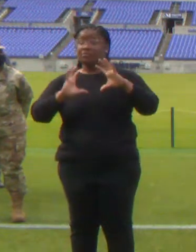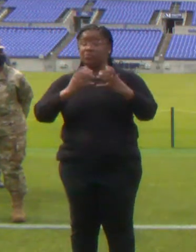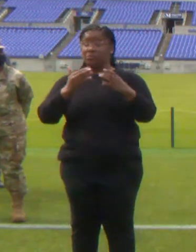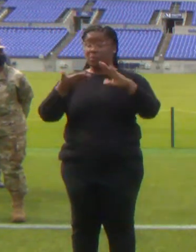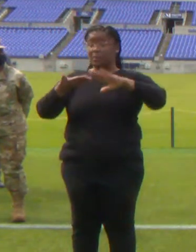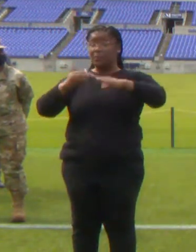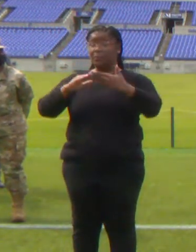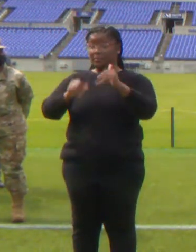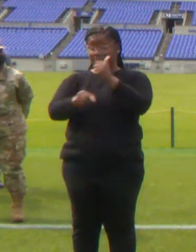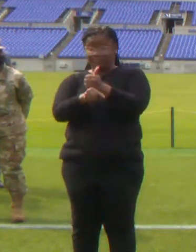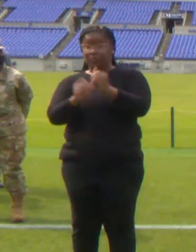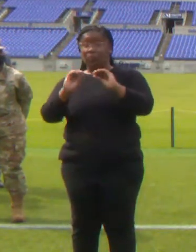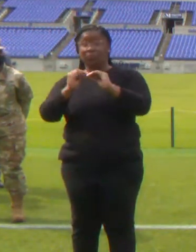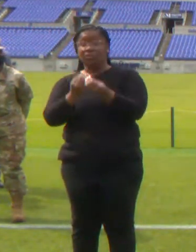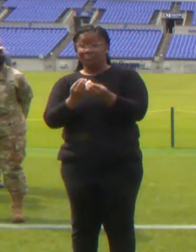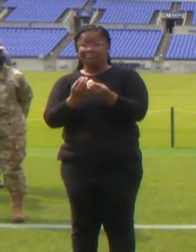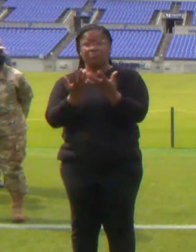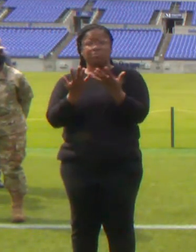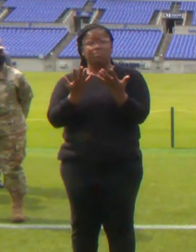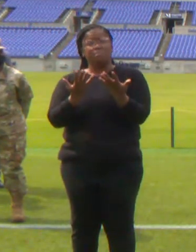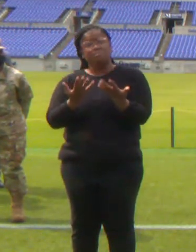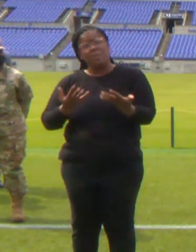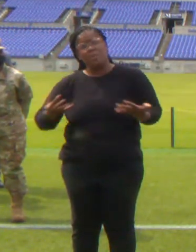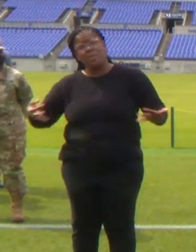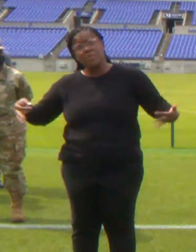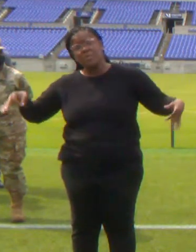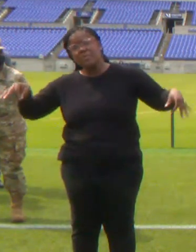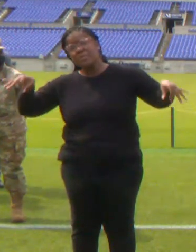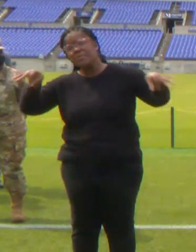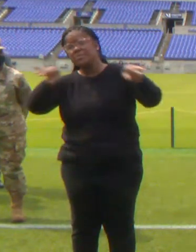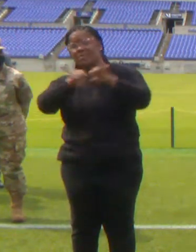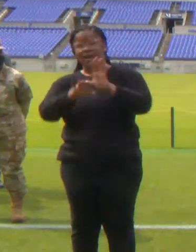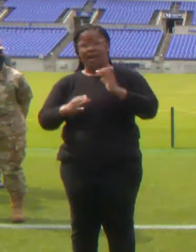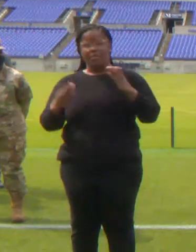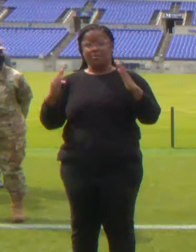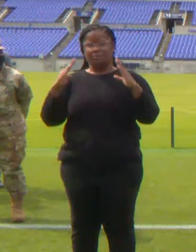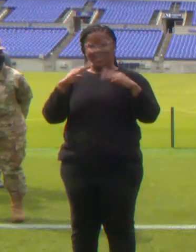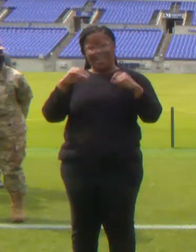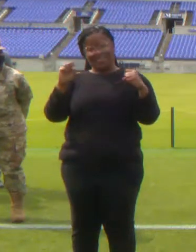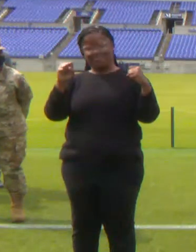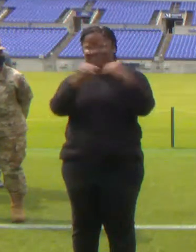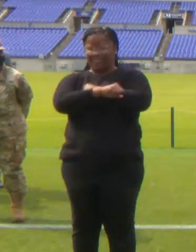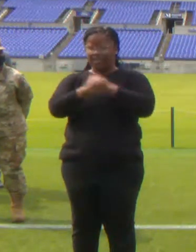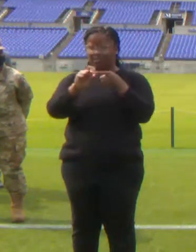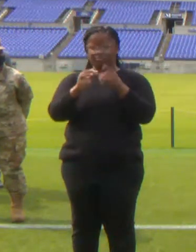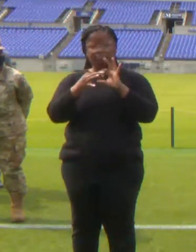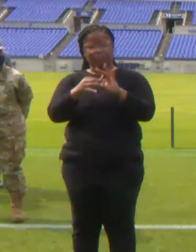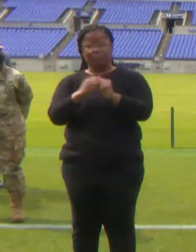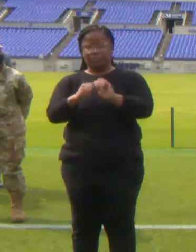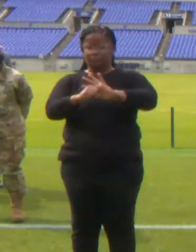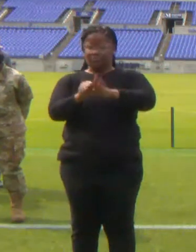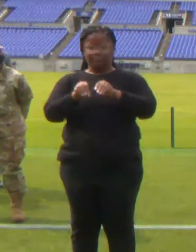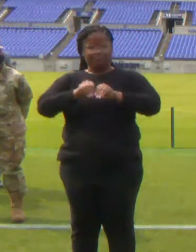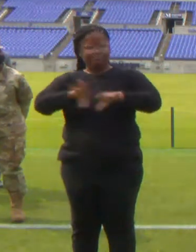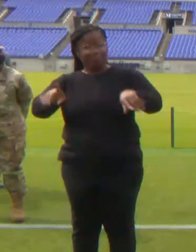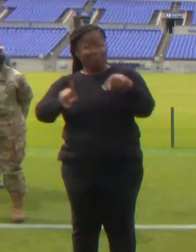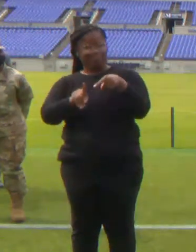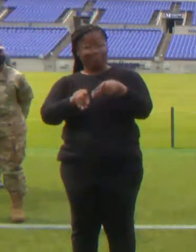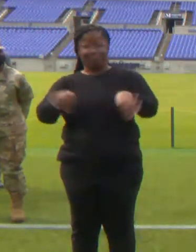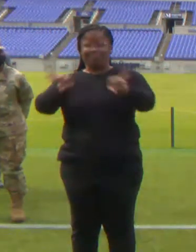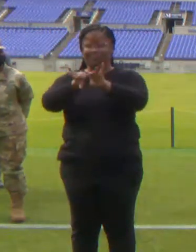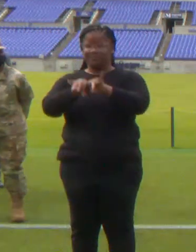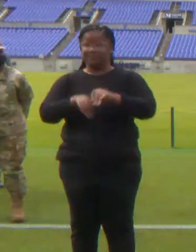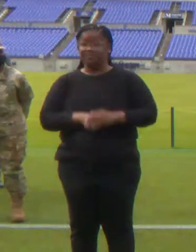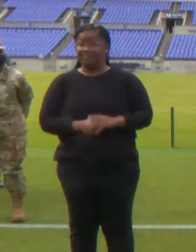instrumental in our fight against the coronavirus pandemic and expanding the reach of the state's